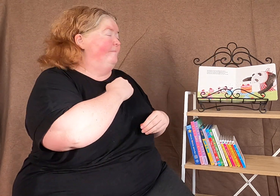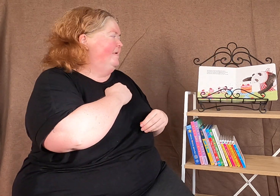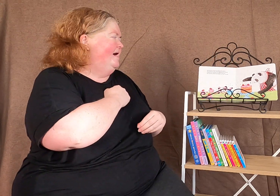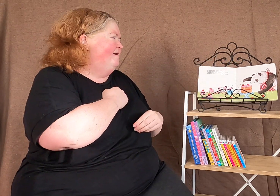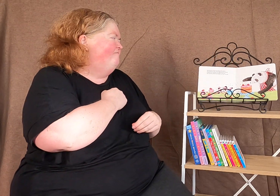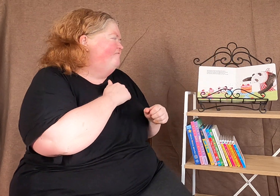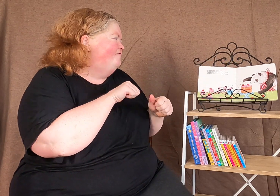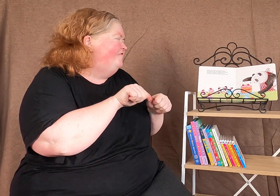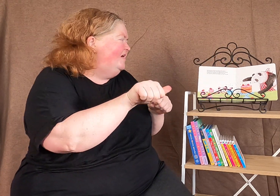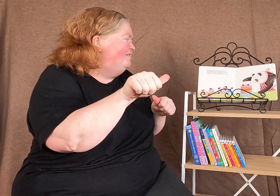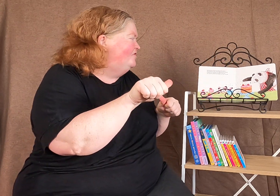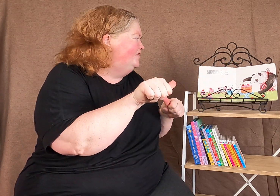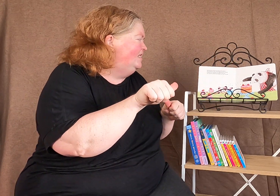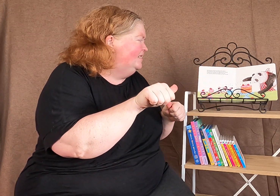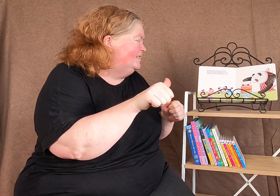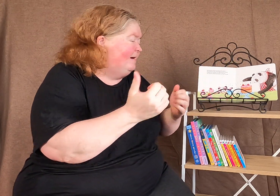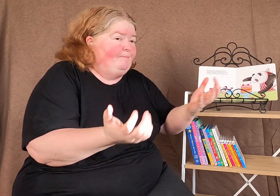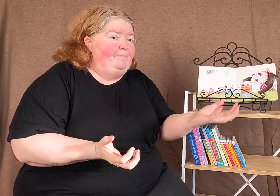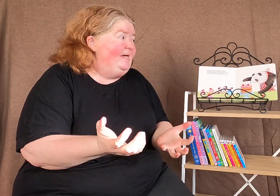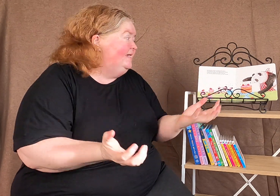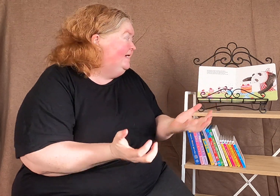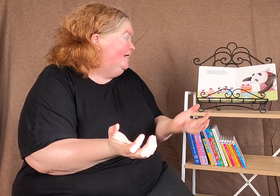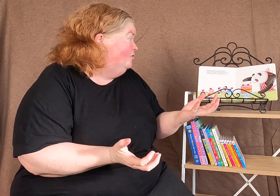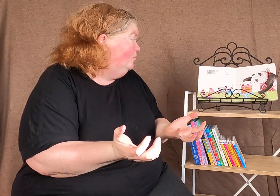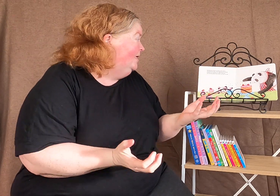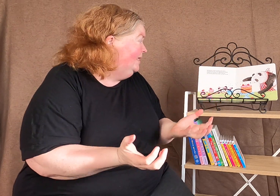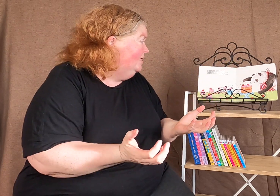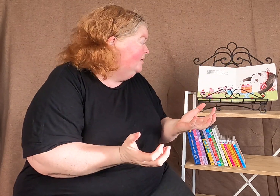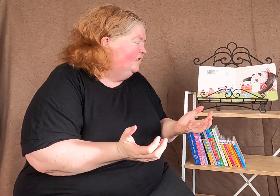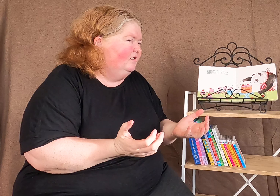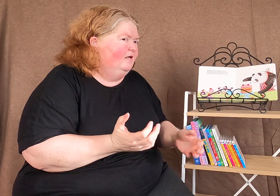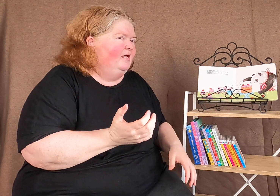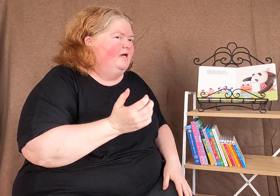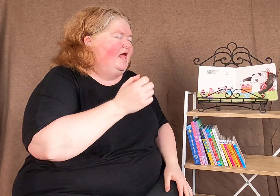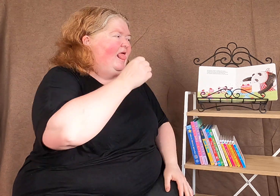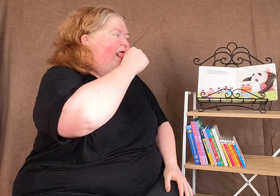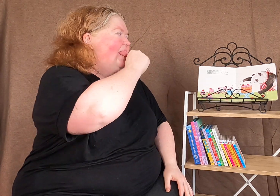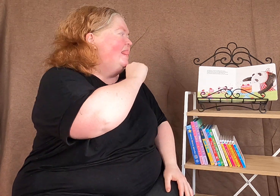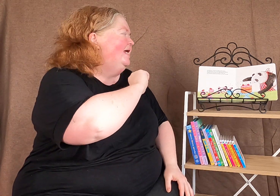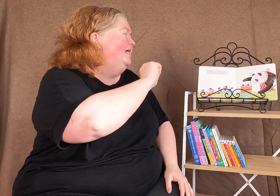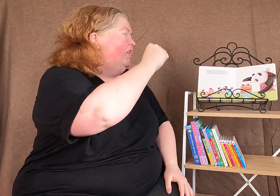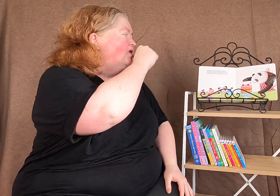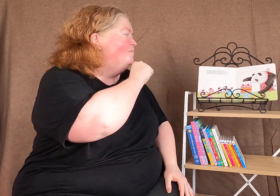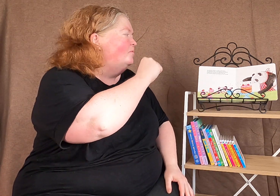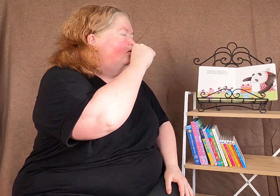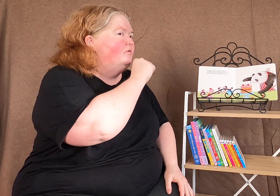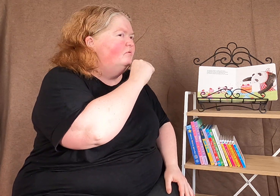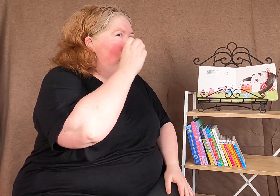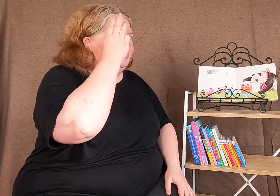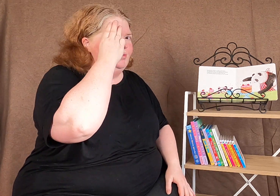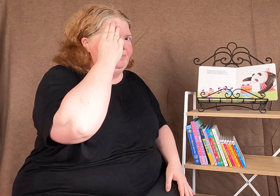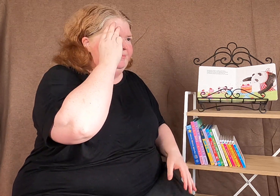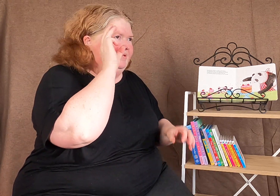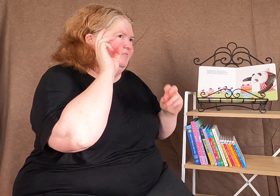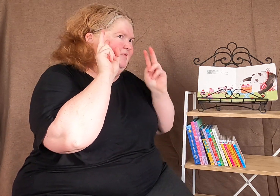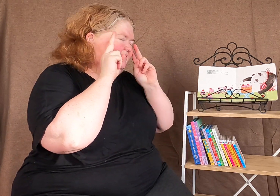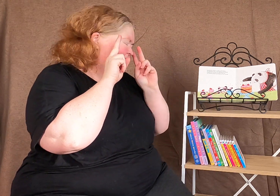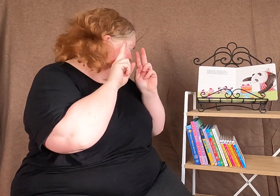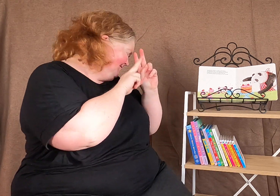My favourite things are baking and cooking and licking the spoon when mummy is not